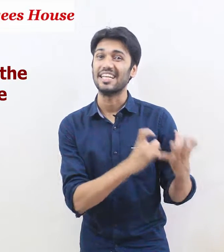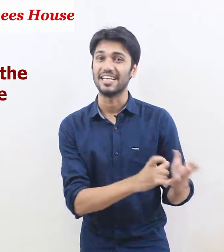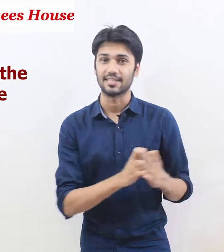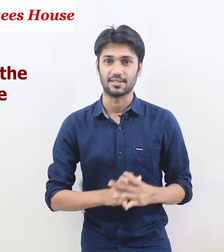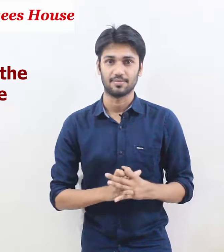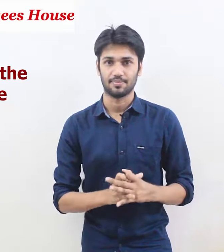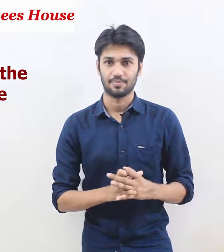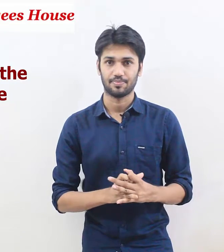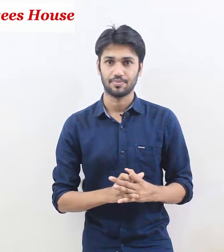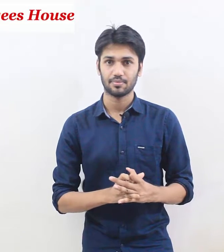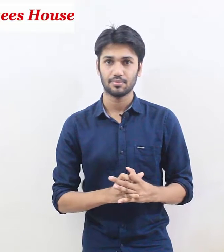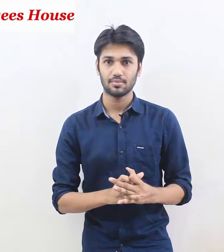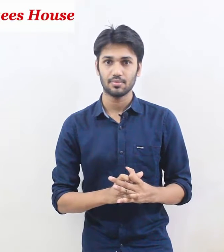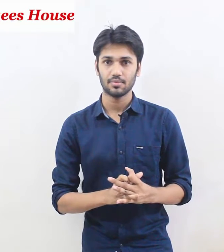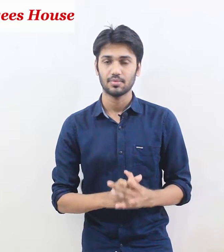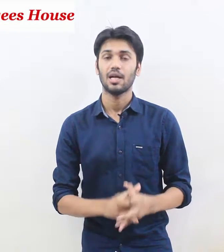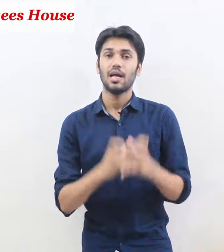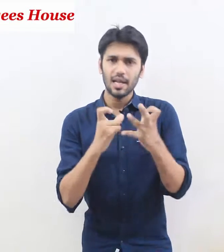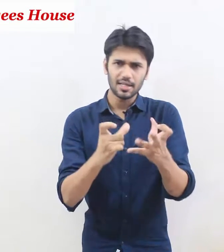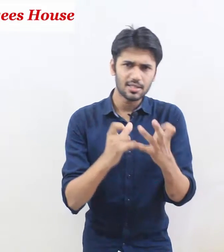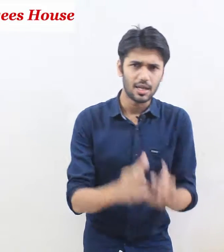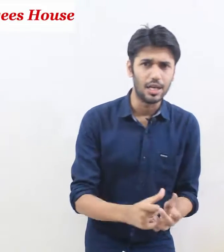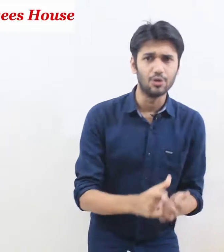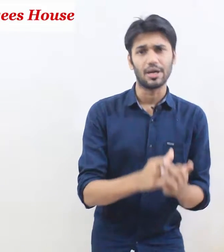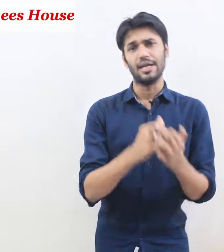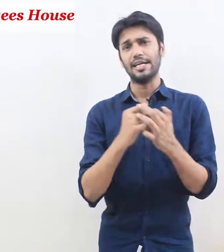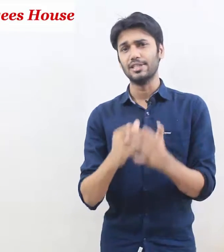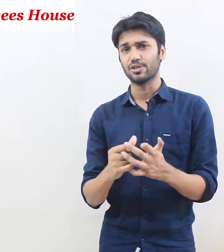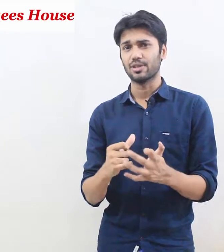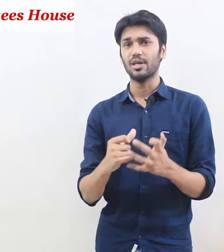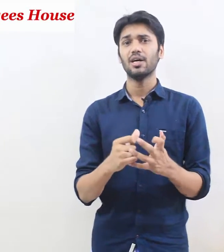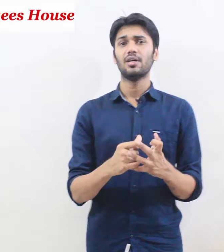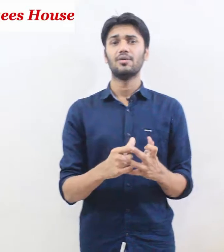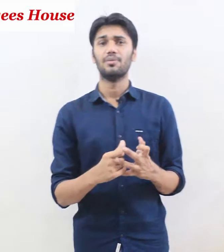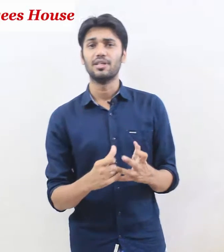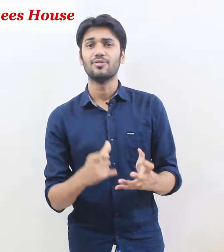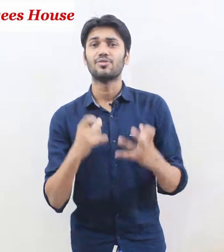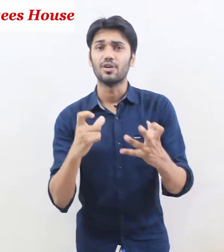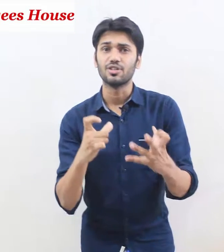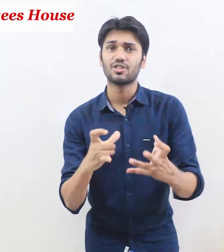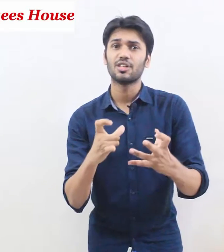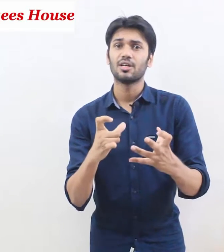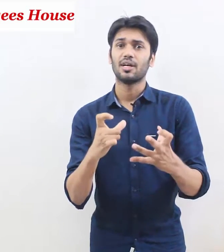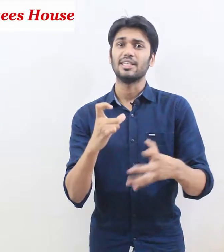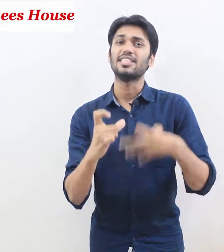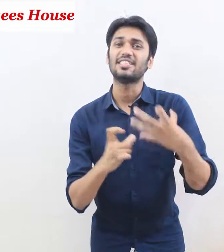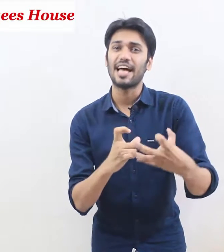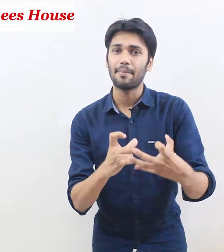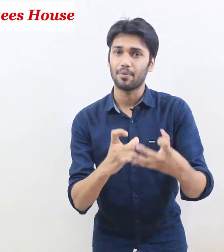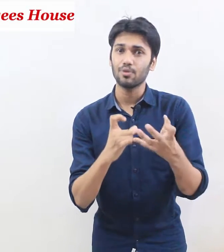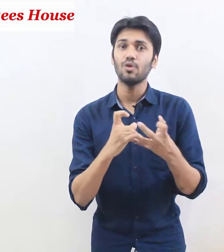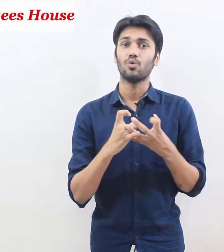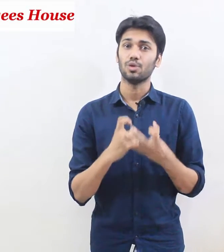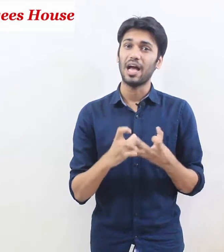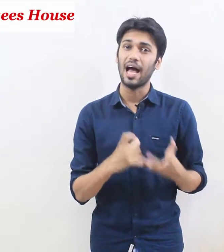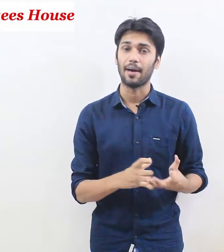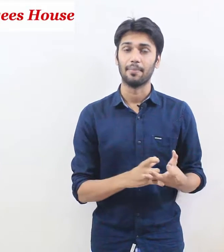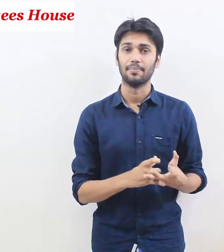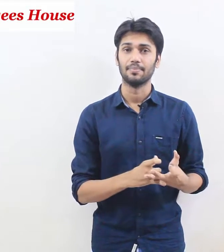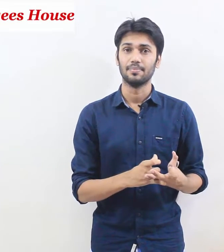is let's look into the very first example we have